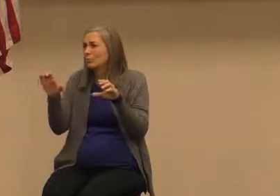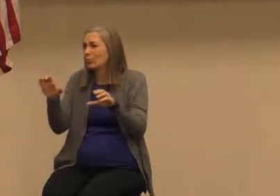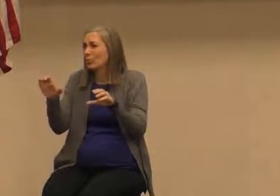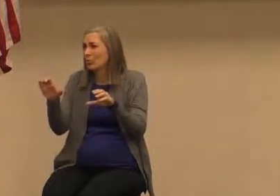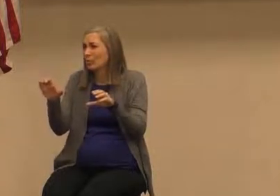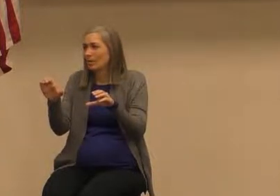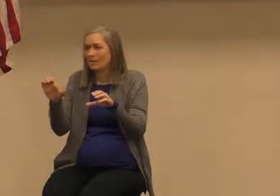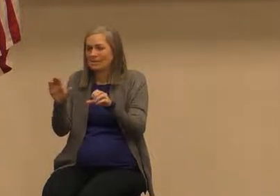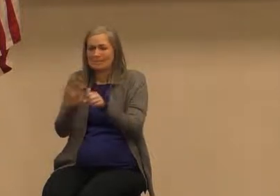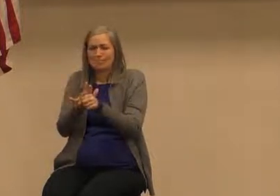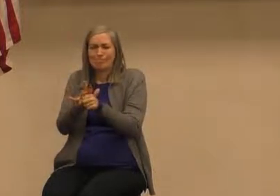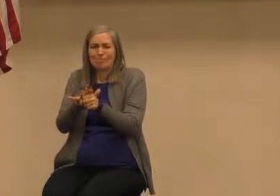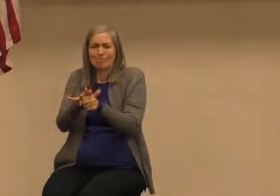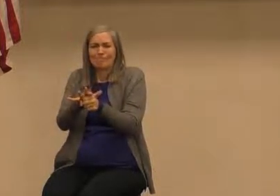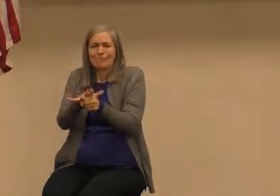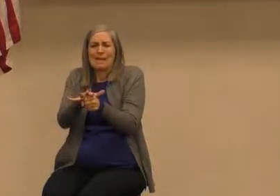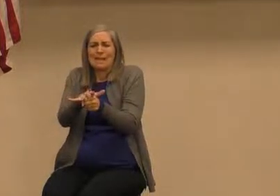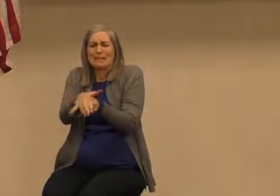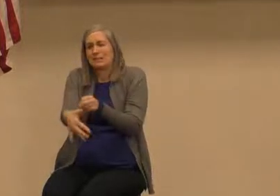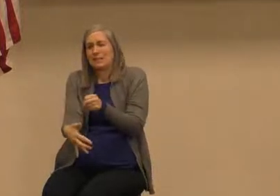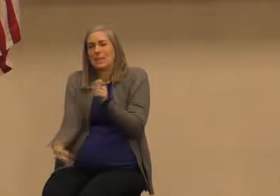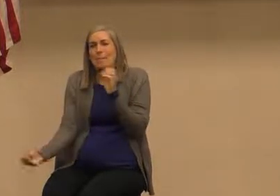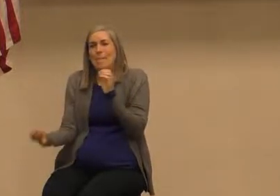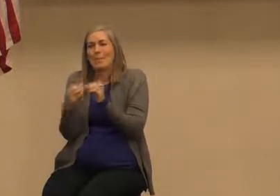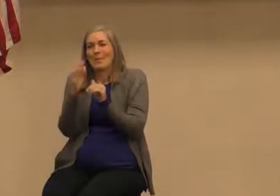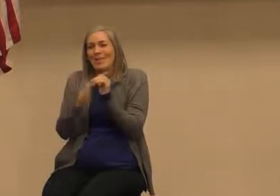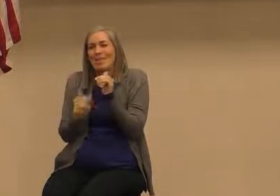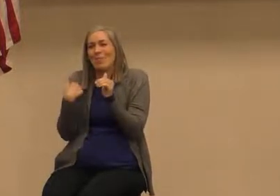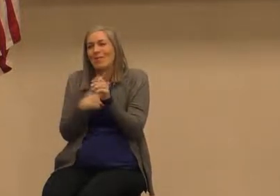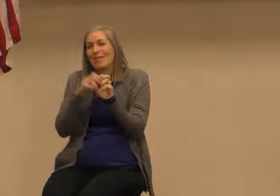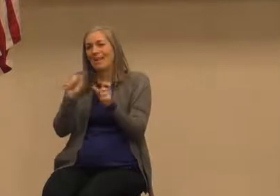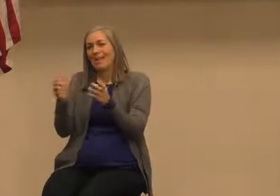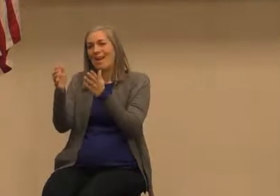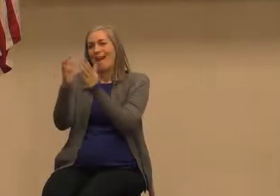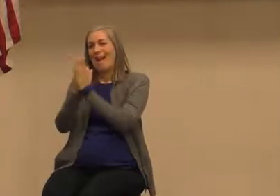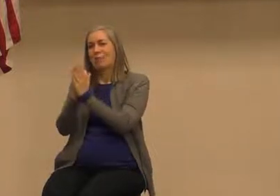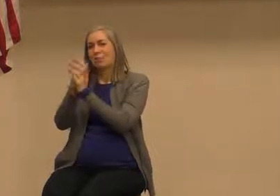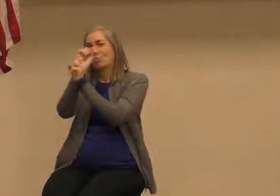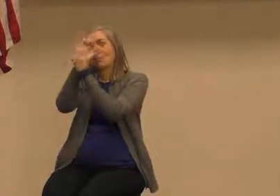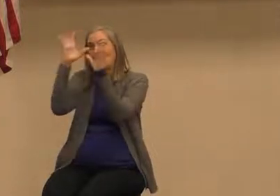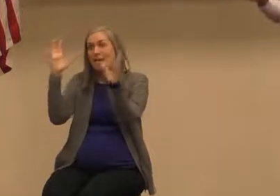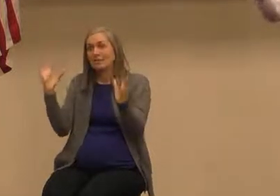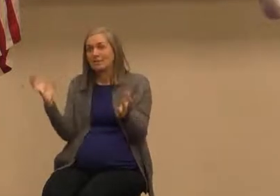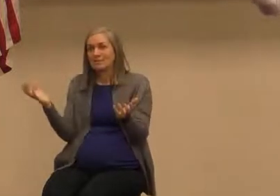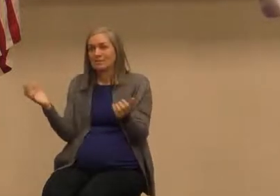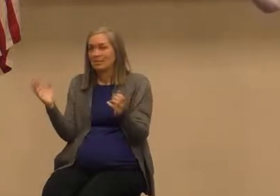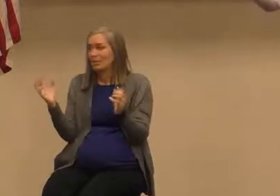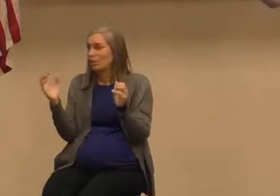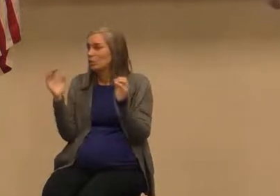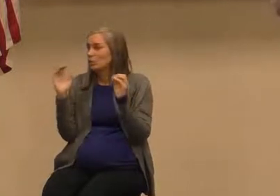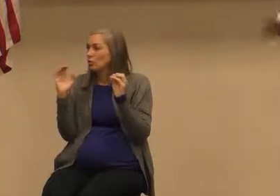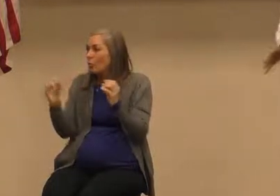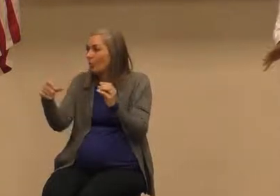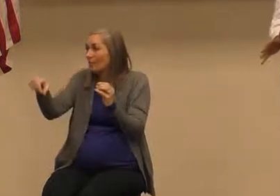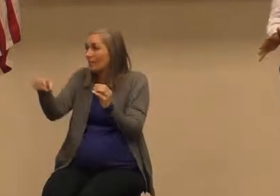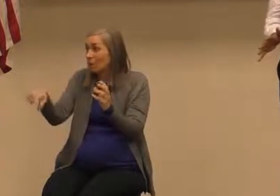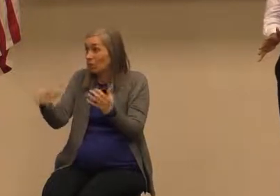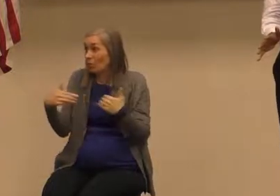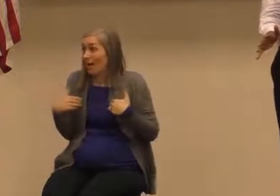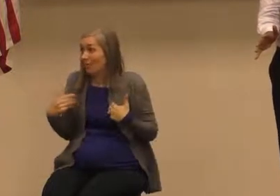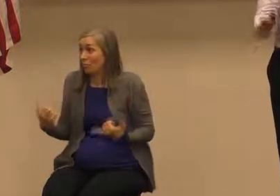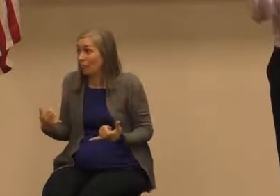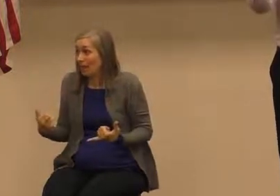abundantly more than anything we could ever ask or imagine there is no need that you have today